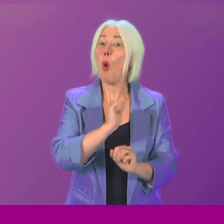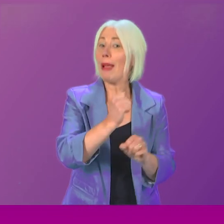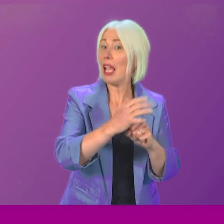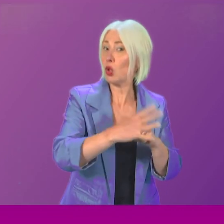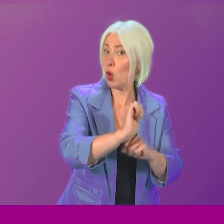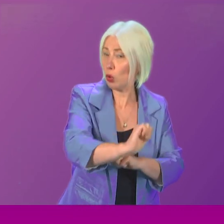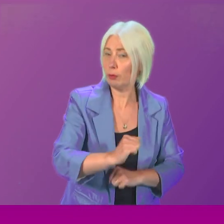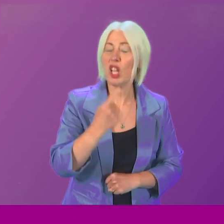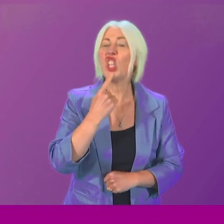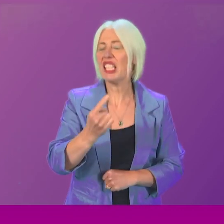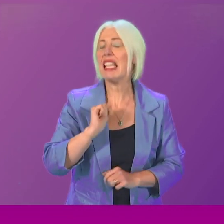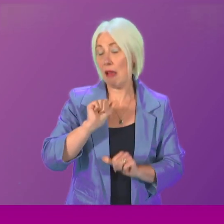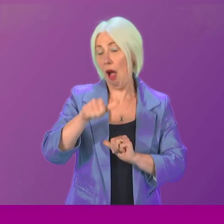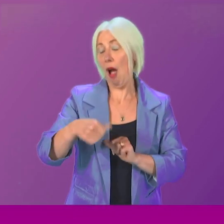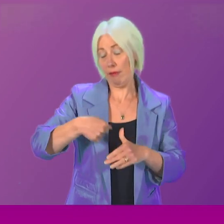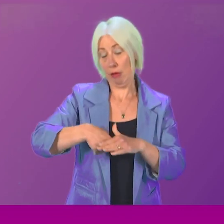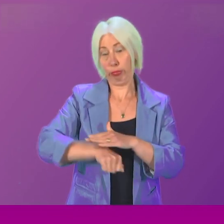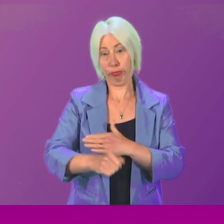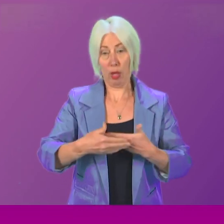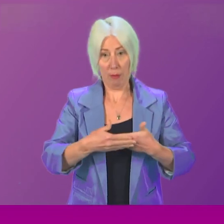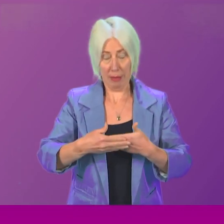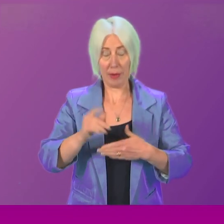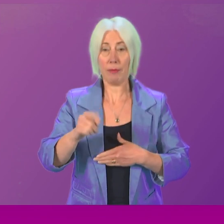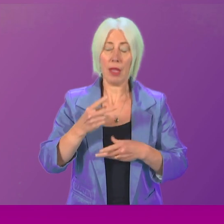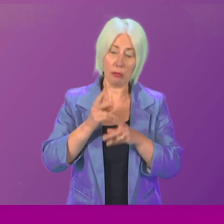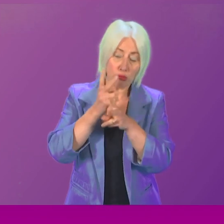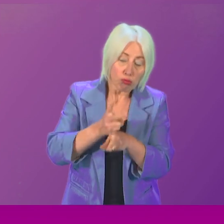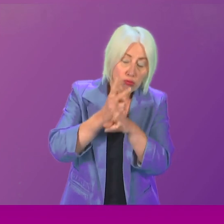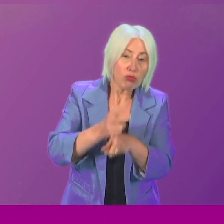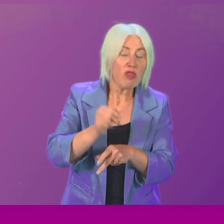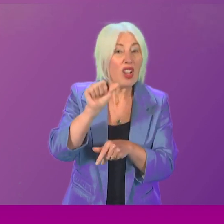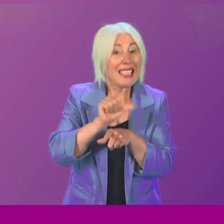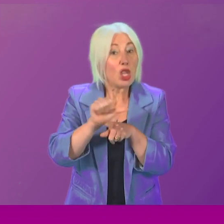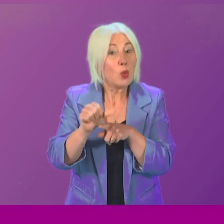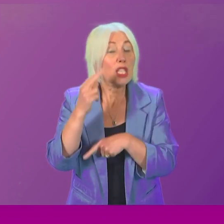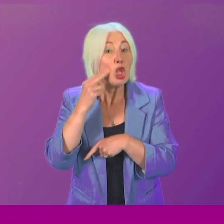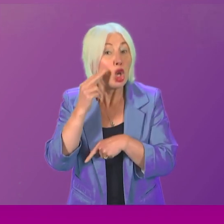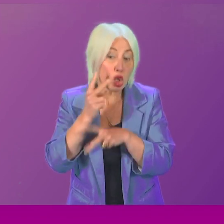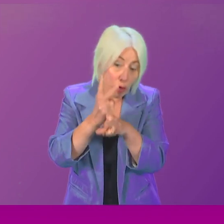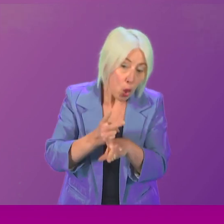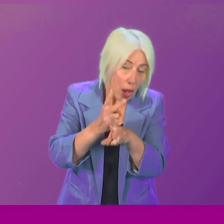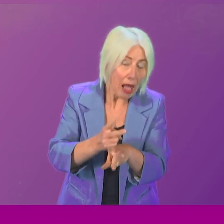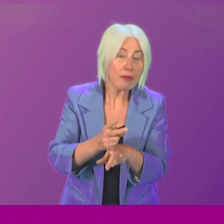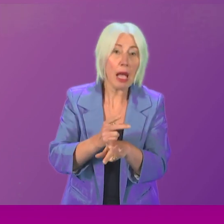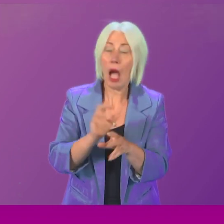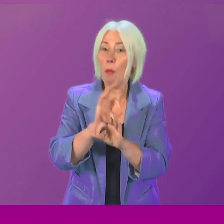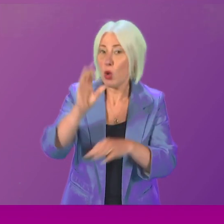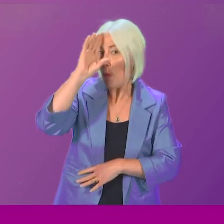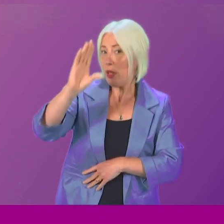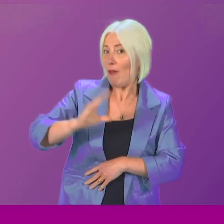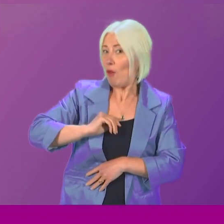After I had my son, I was in the nursery for six weeks looking after him, but nobody told me they were taking him away.